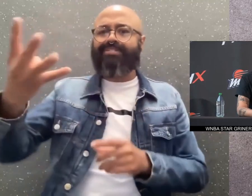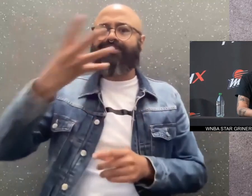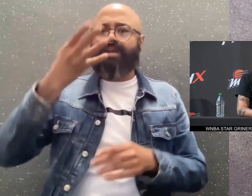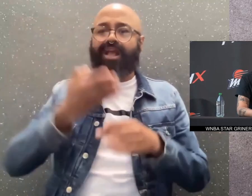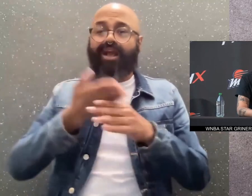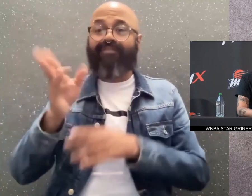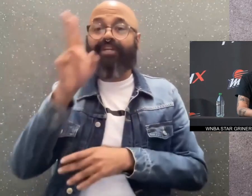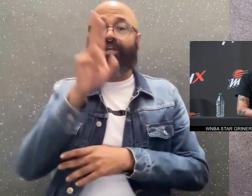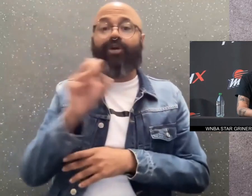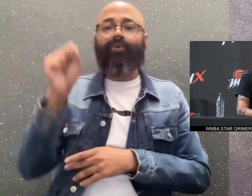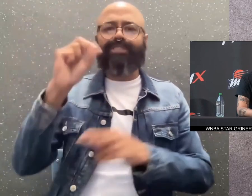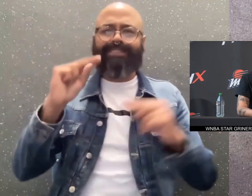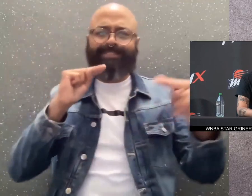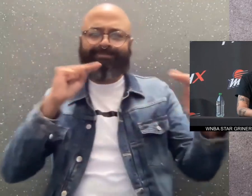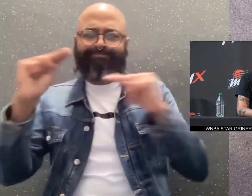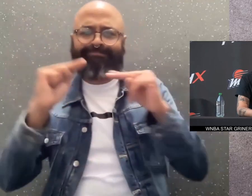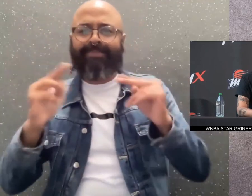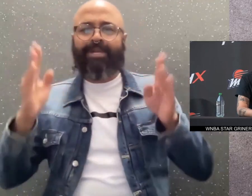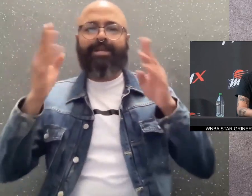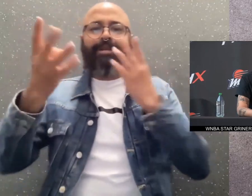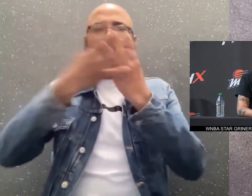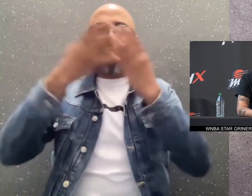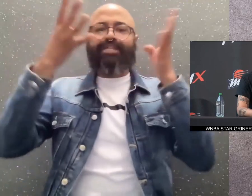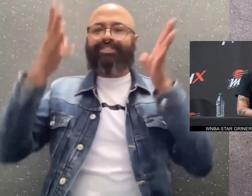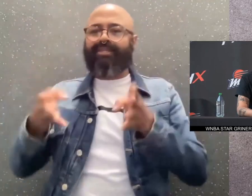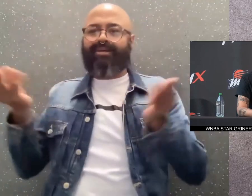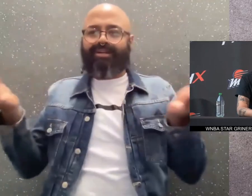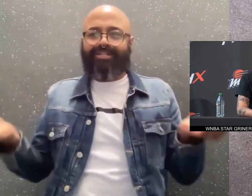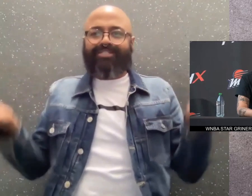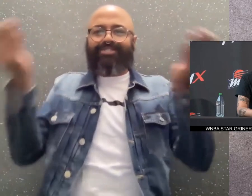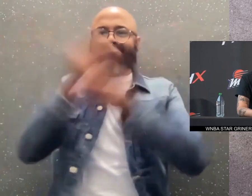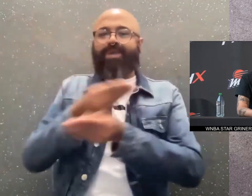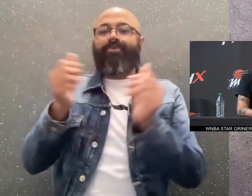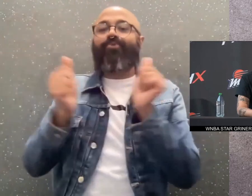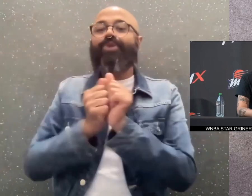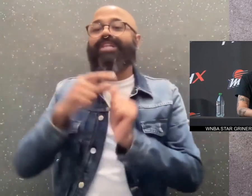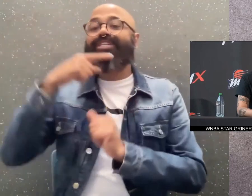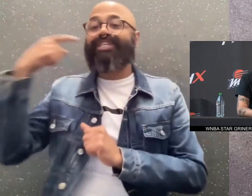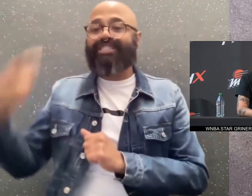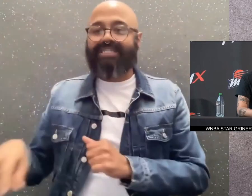She was released after 10 months in jail after the U.S. negotiated a prisoner swap with Russia.